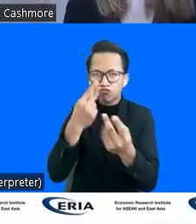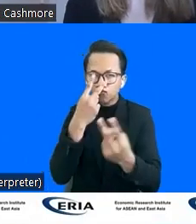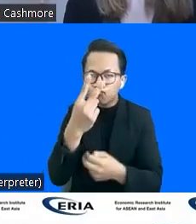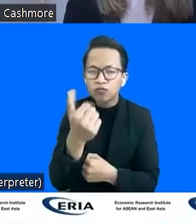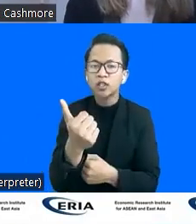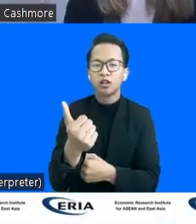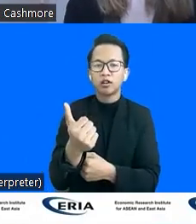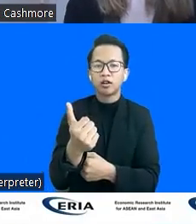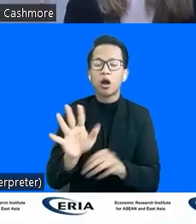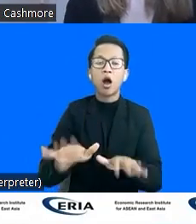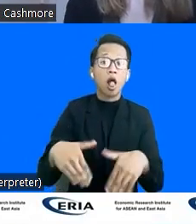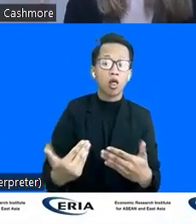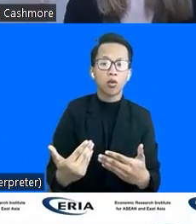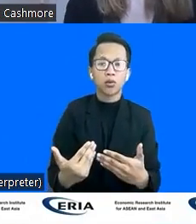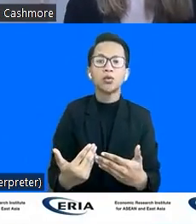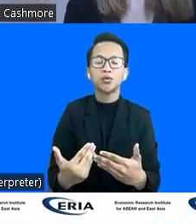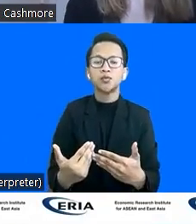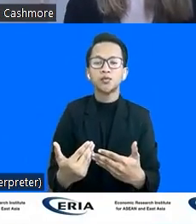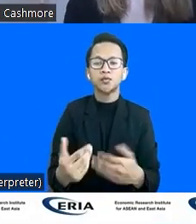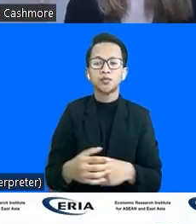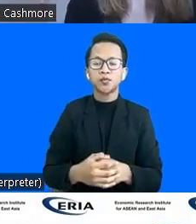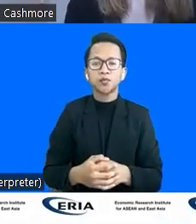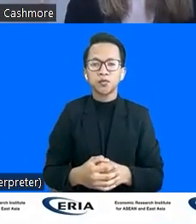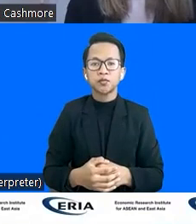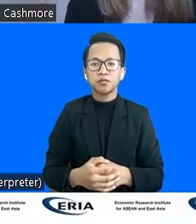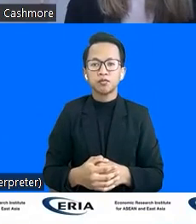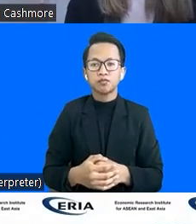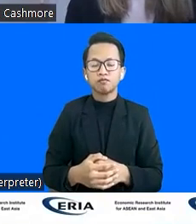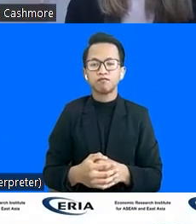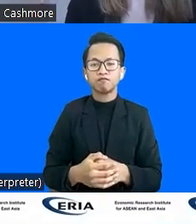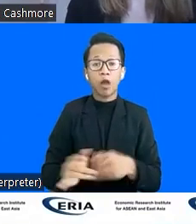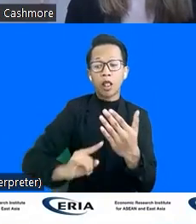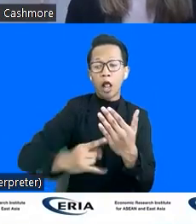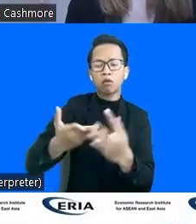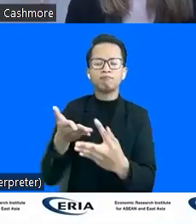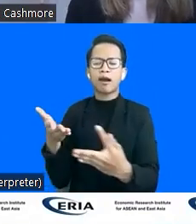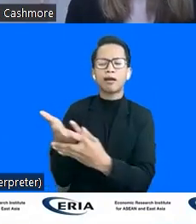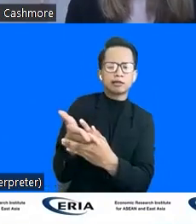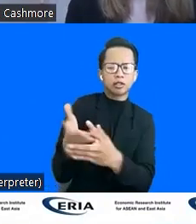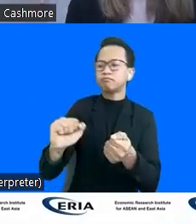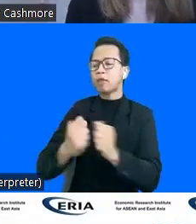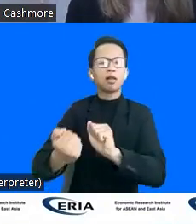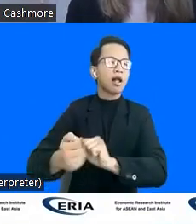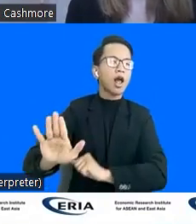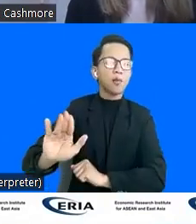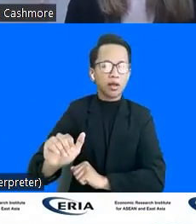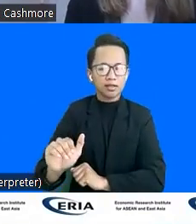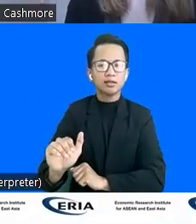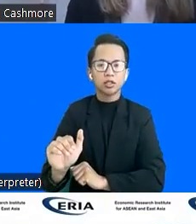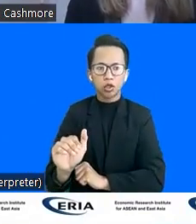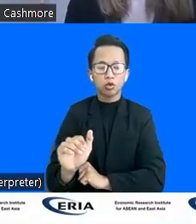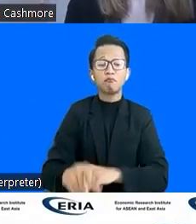Inequality of access to assistive technology remains a real issue. Only one in 10 have access,